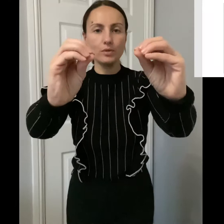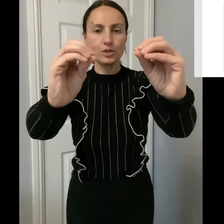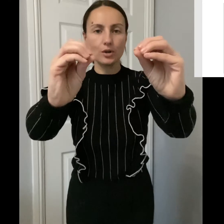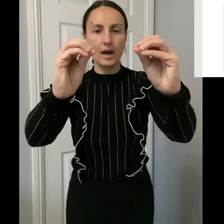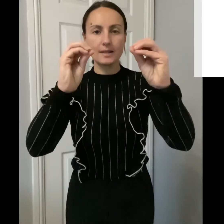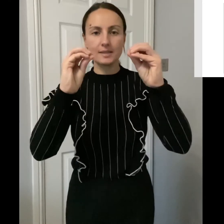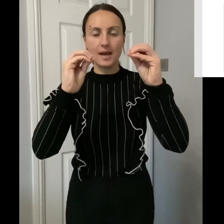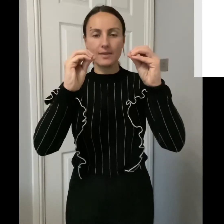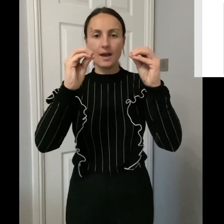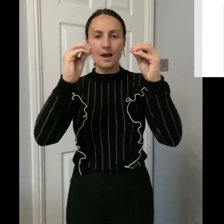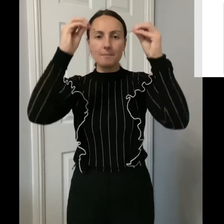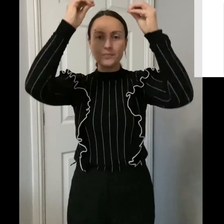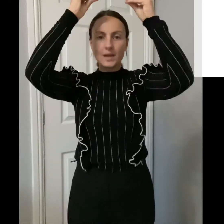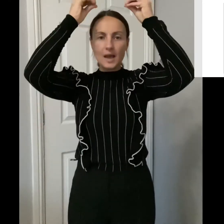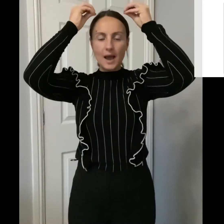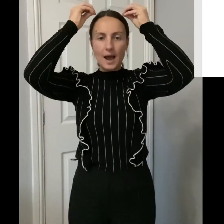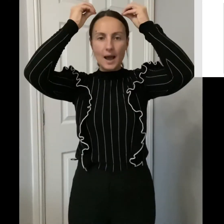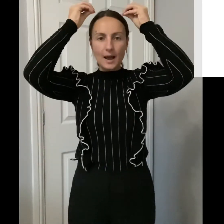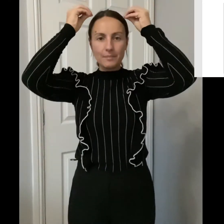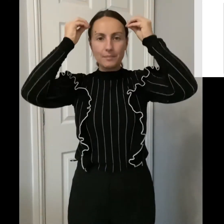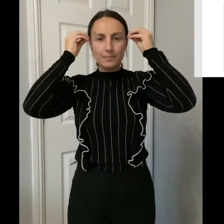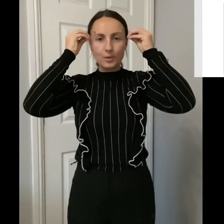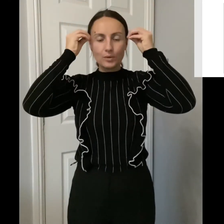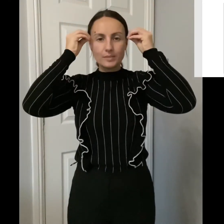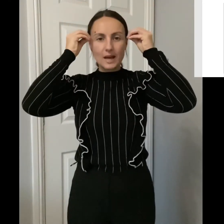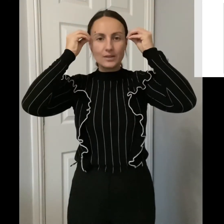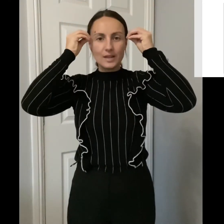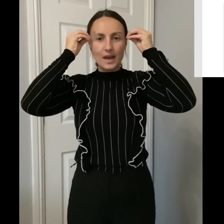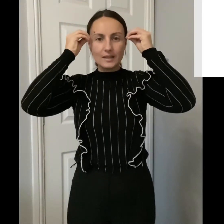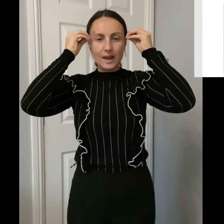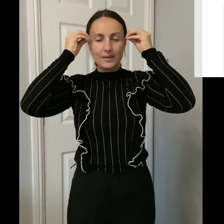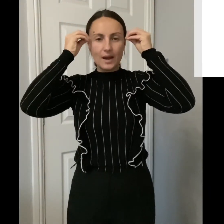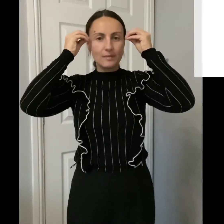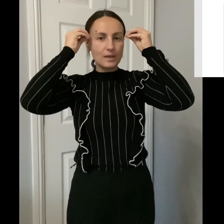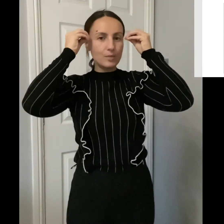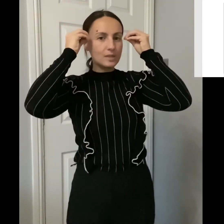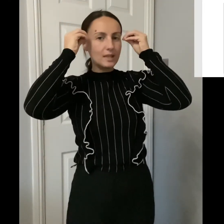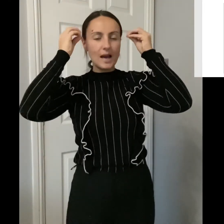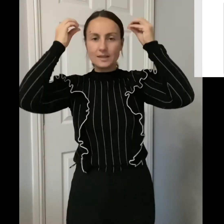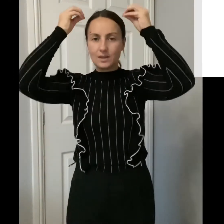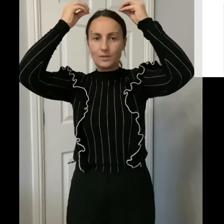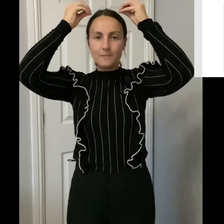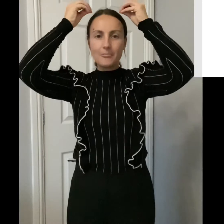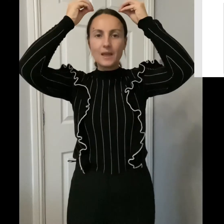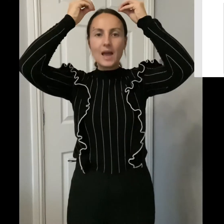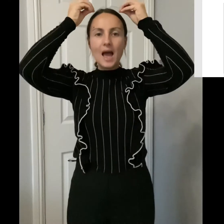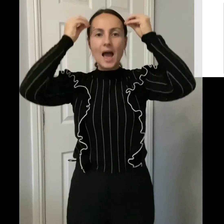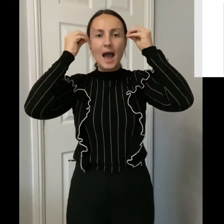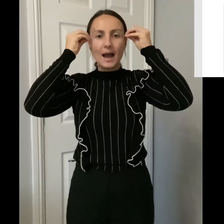your hands like that and pull them down on your head like that like putting your hat on hat